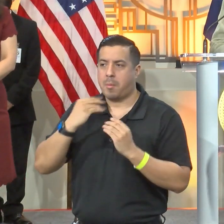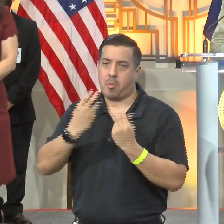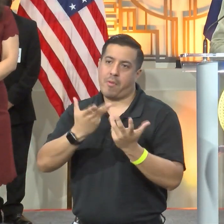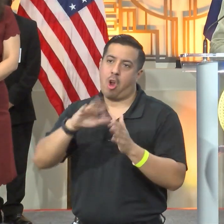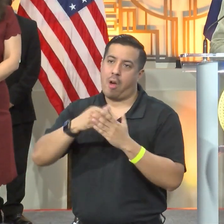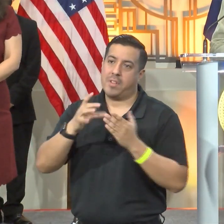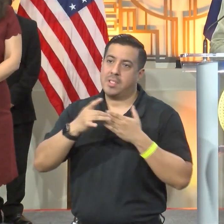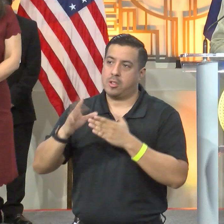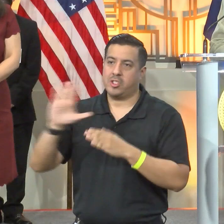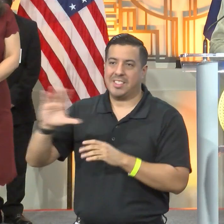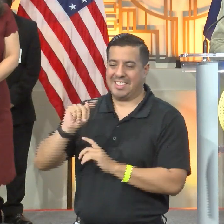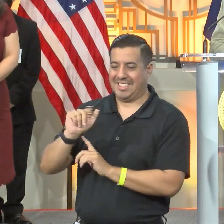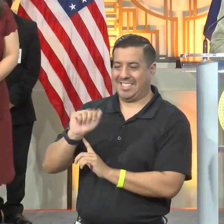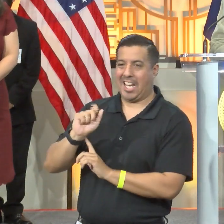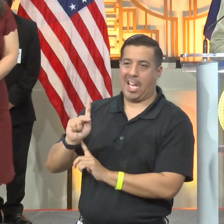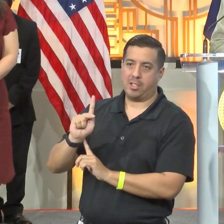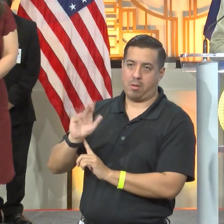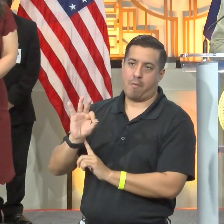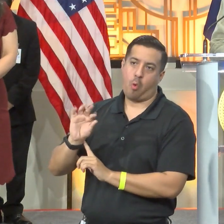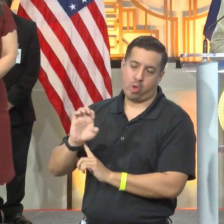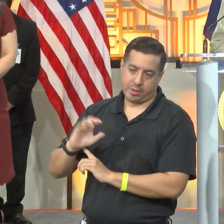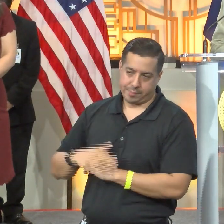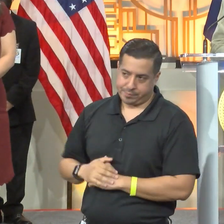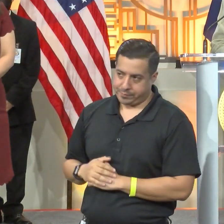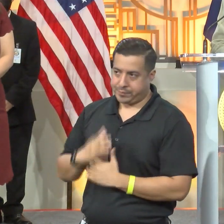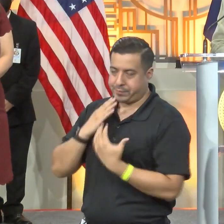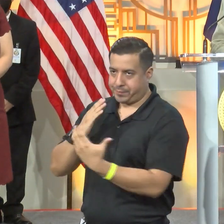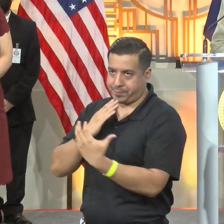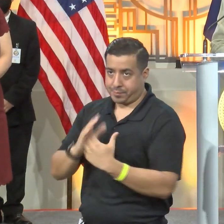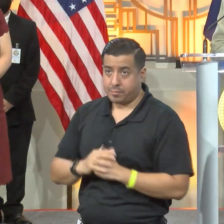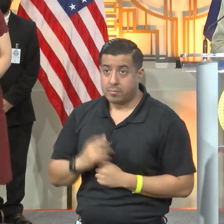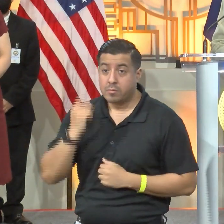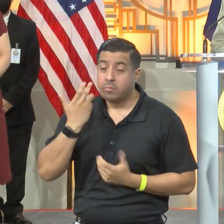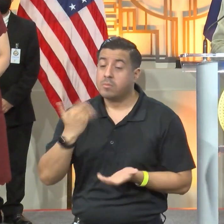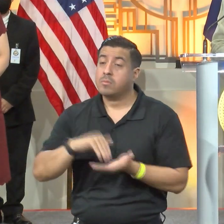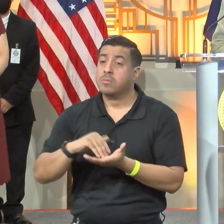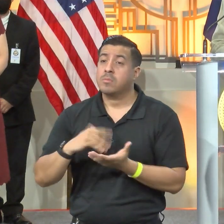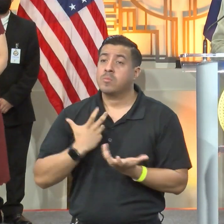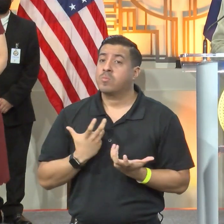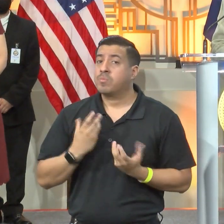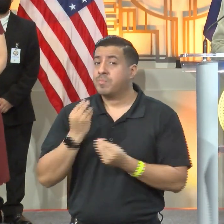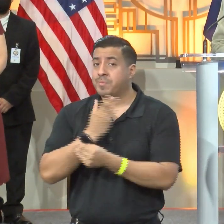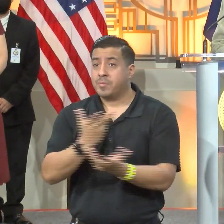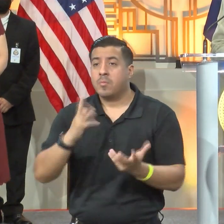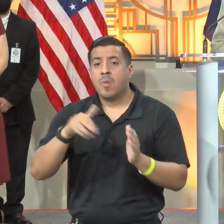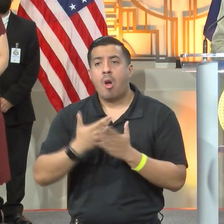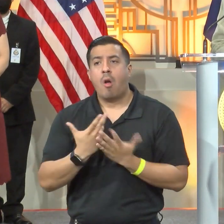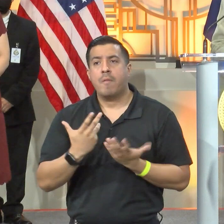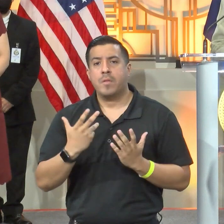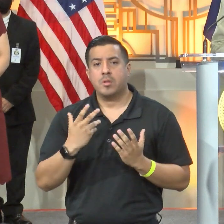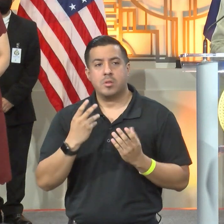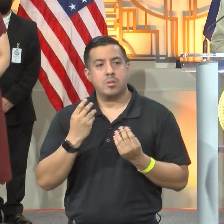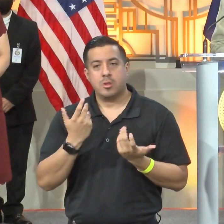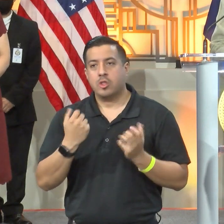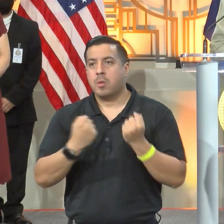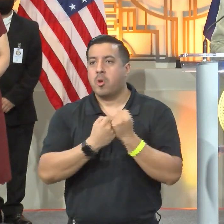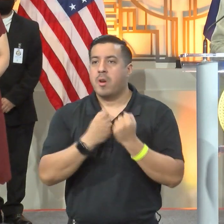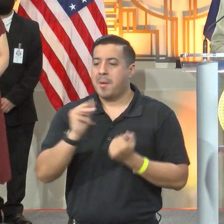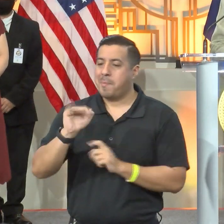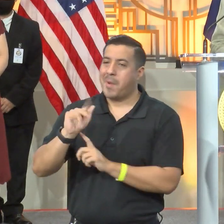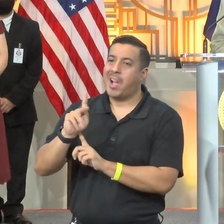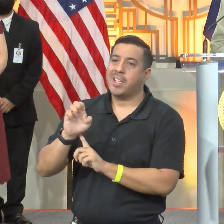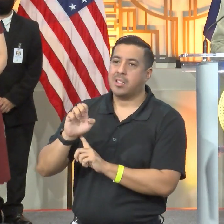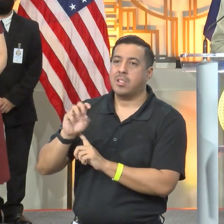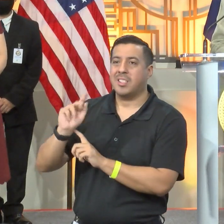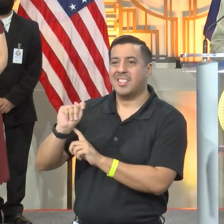to her task force. Again, let me also acknowledge the support of Mike Temple from